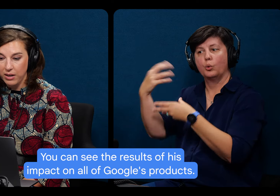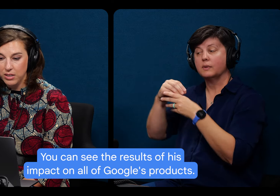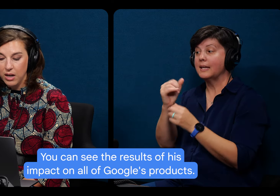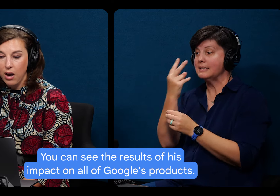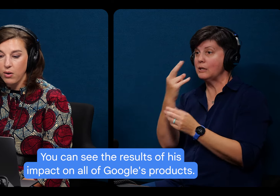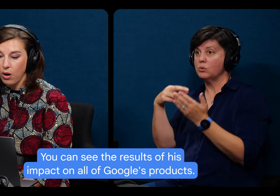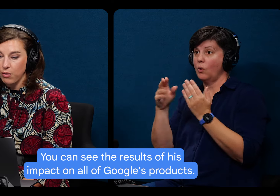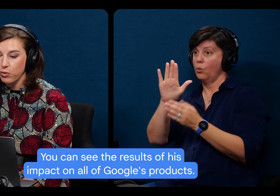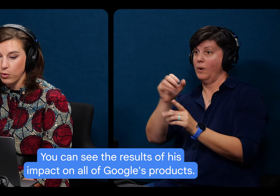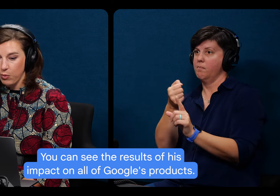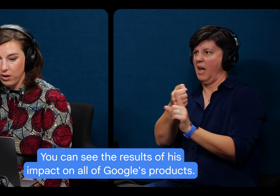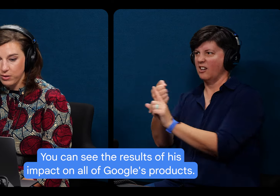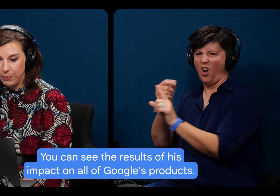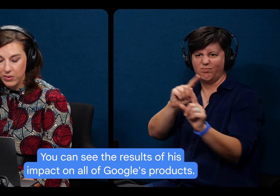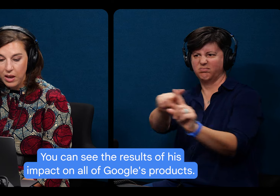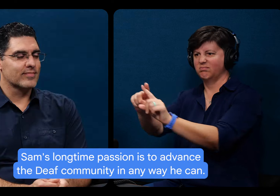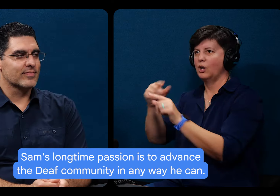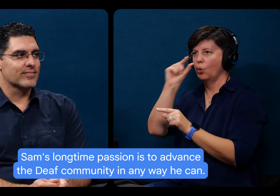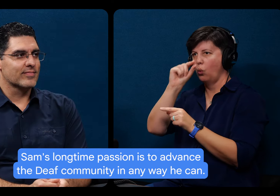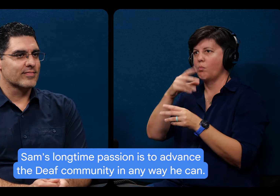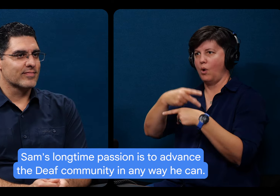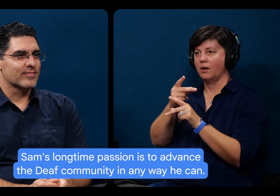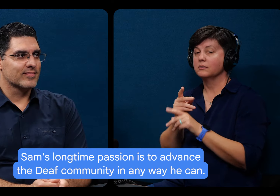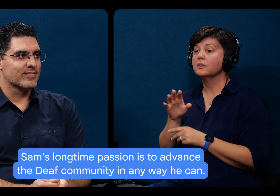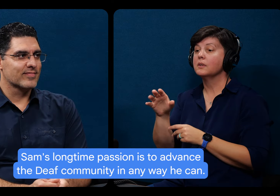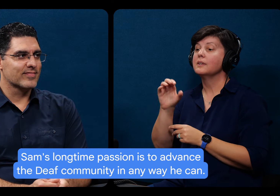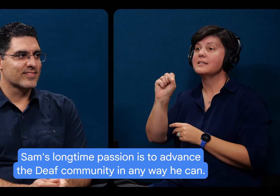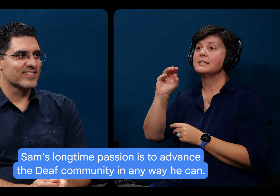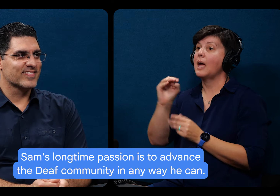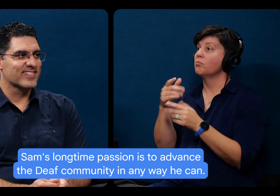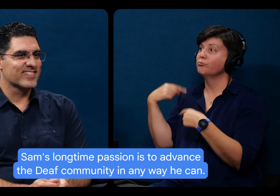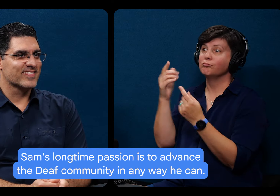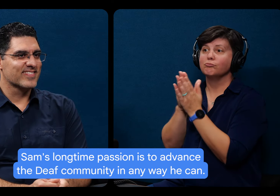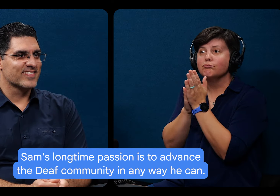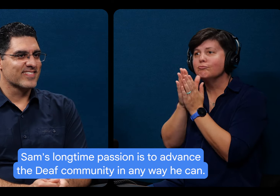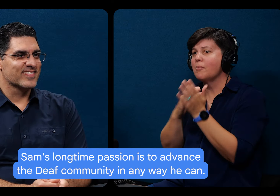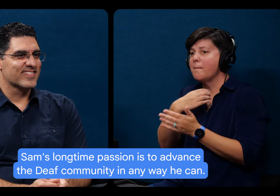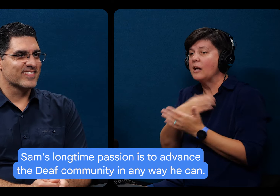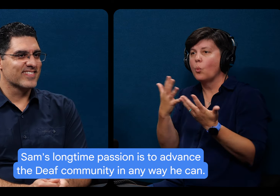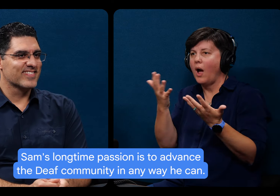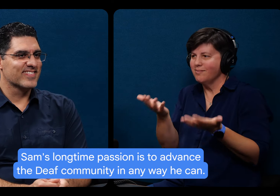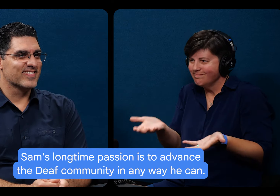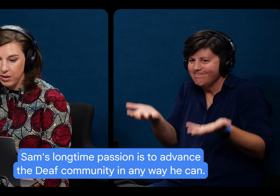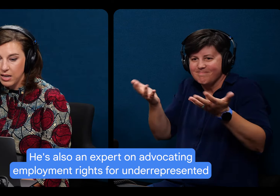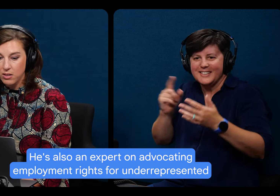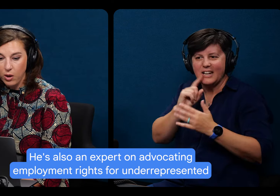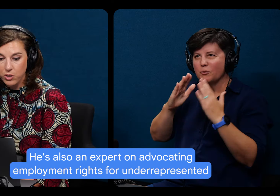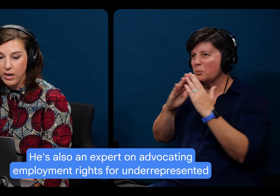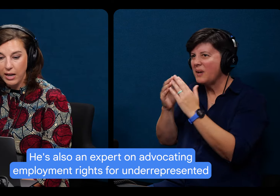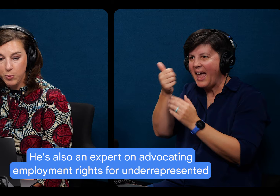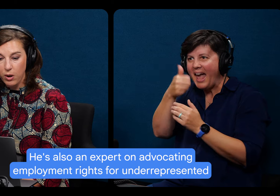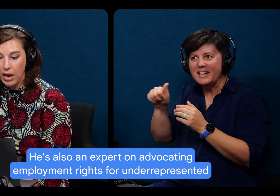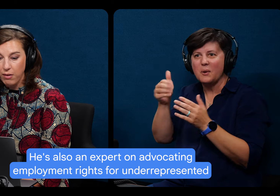impact on all of Google's products. Sam's longtime passion is to advance the deaf community in any way he can. He's